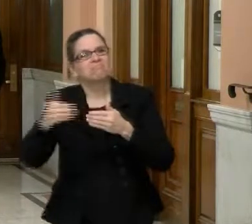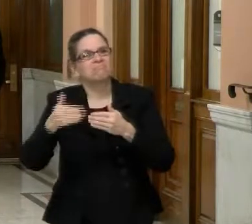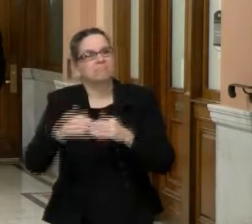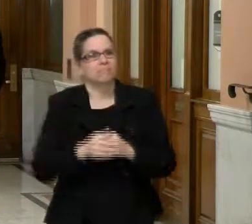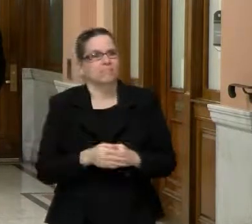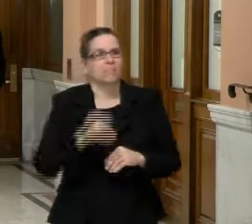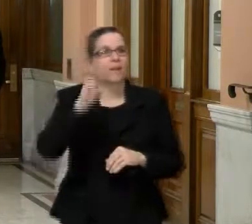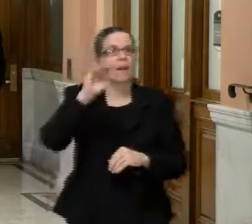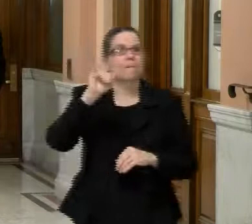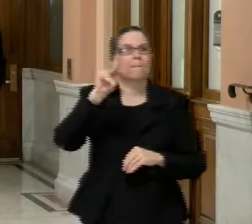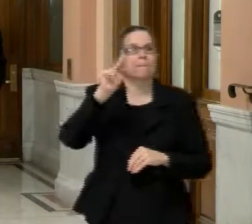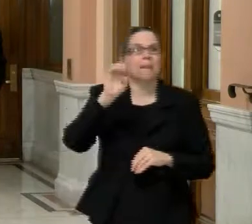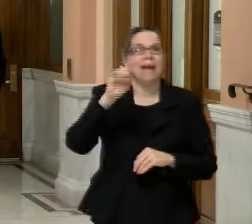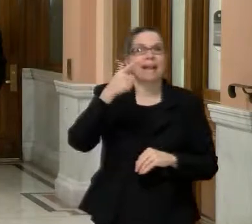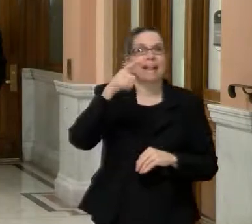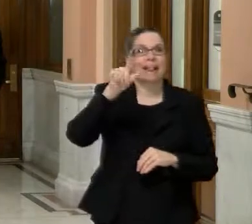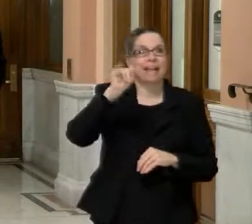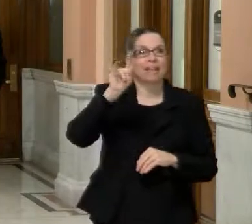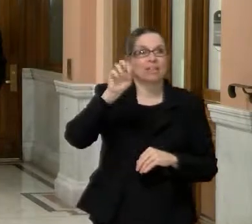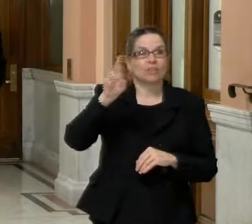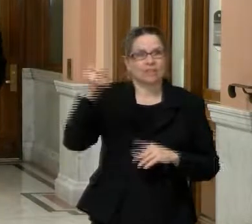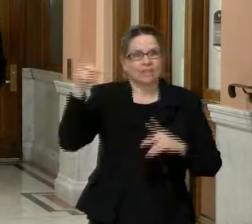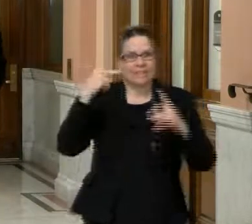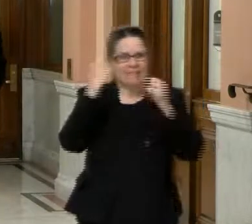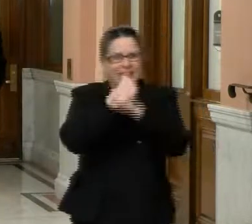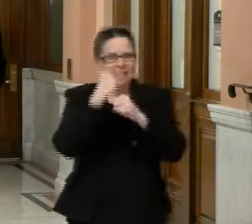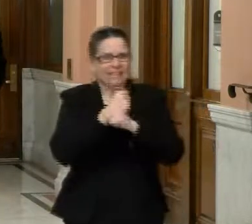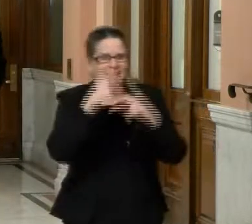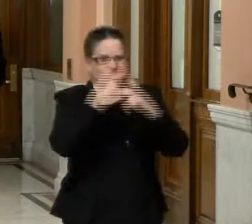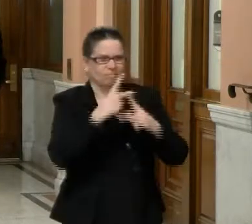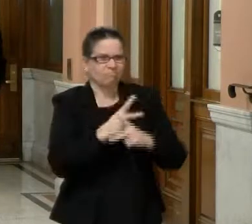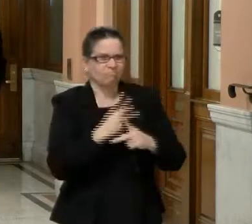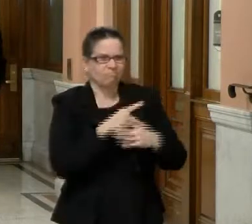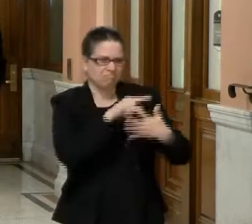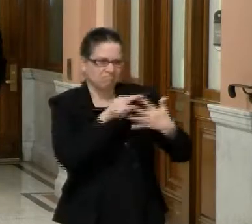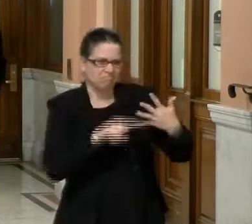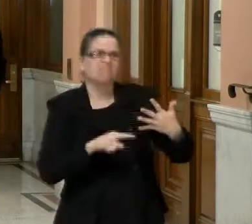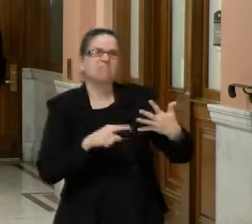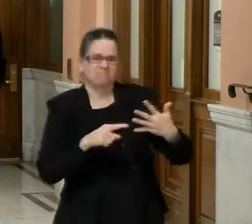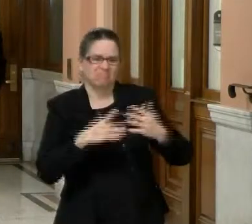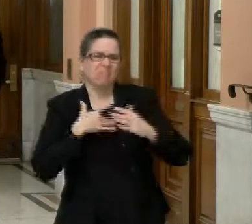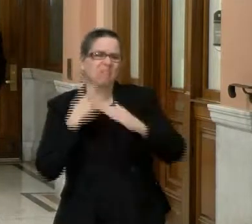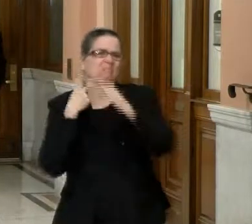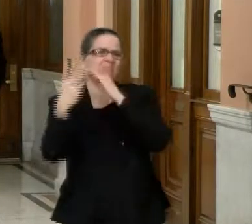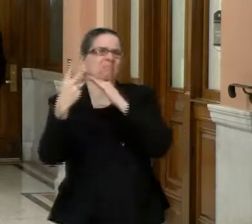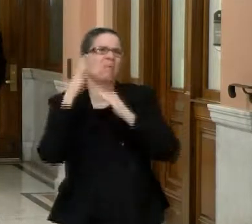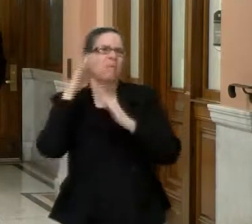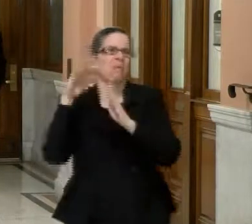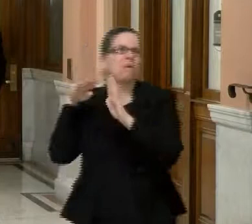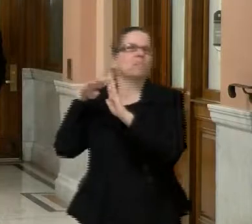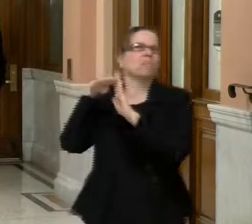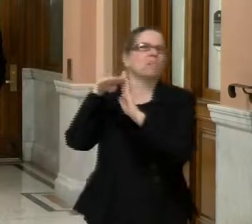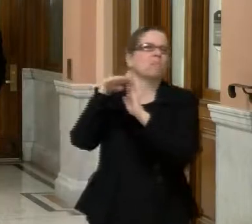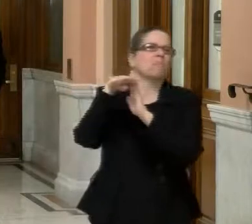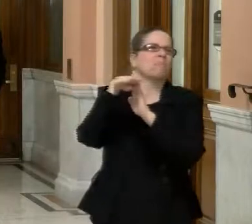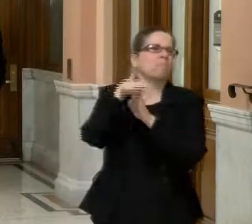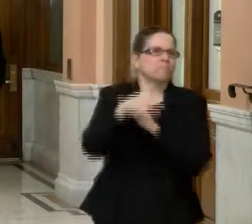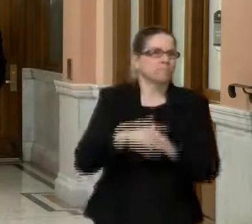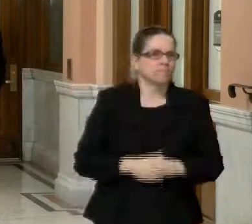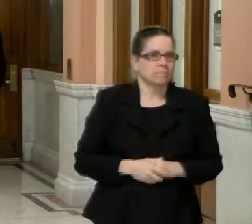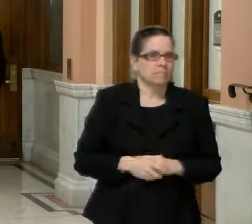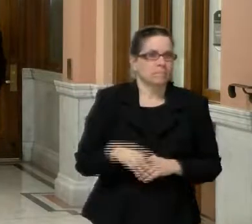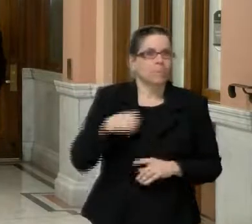as a, as a data expert. And, um, and I think everyone is very, uh, hopeful about it,